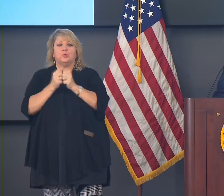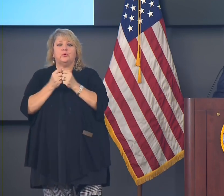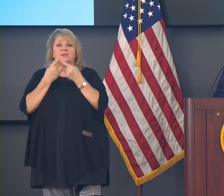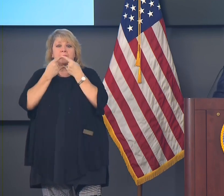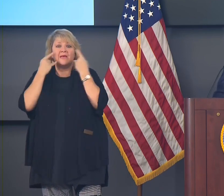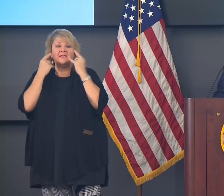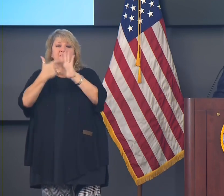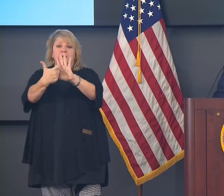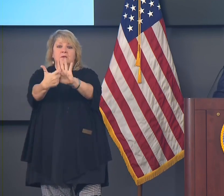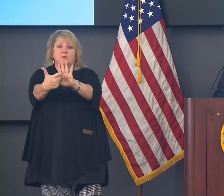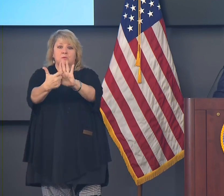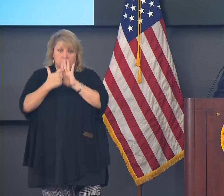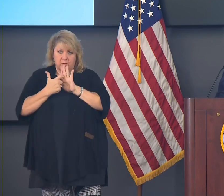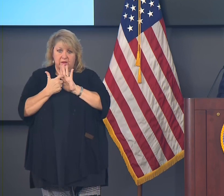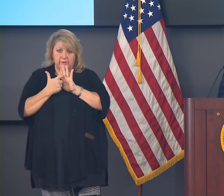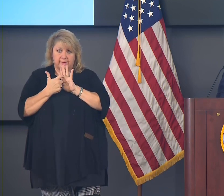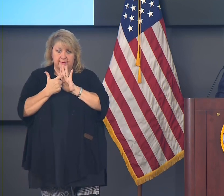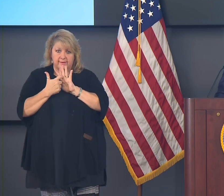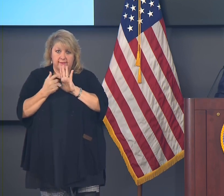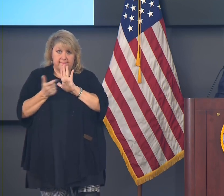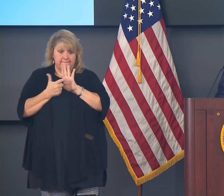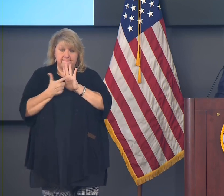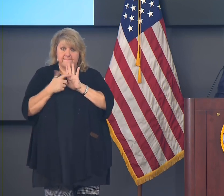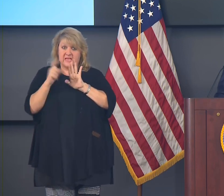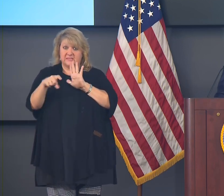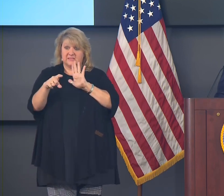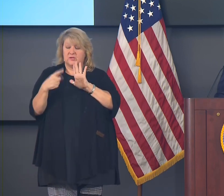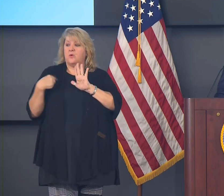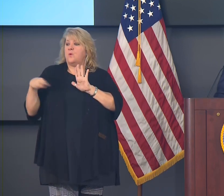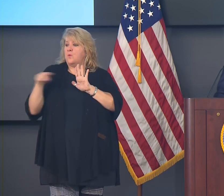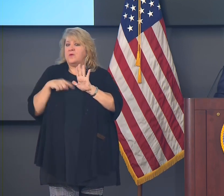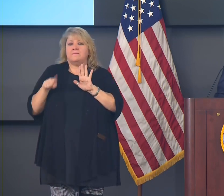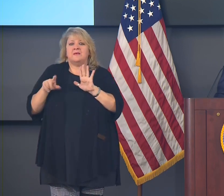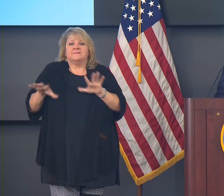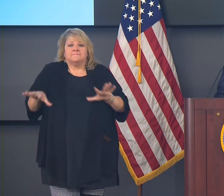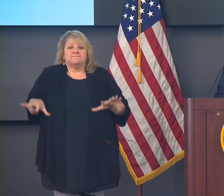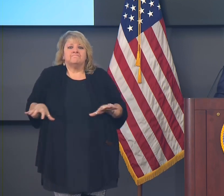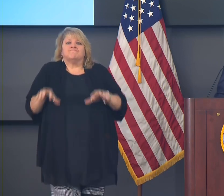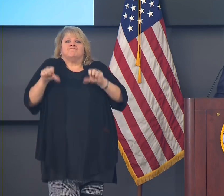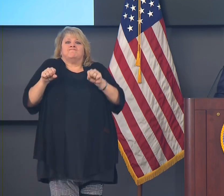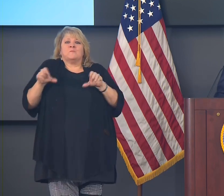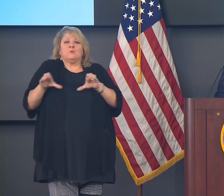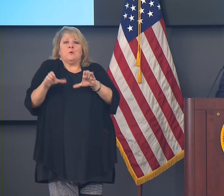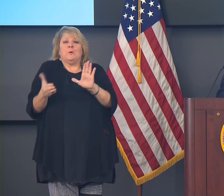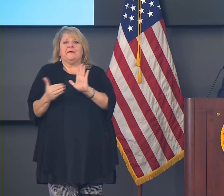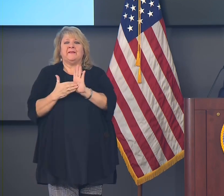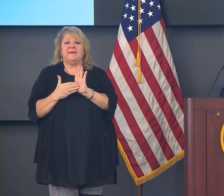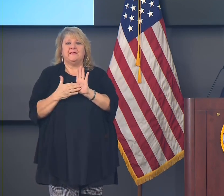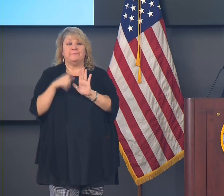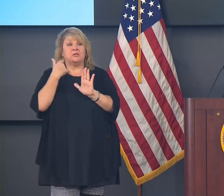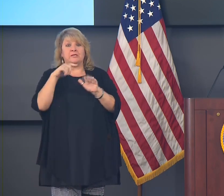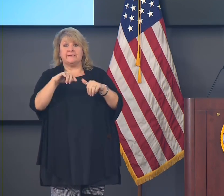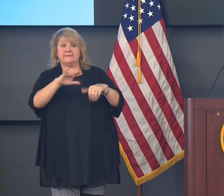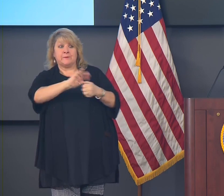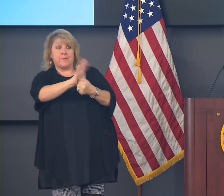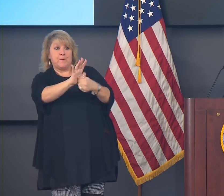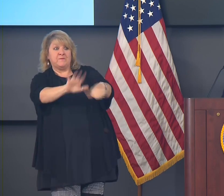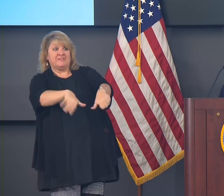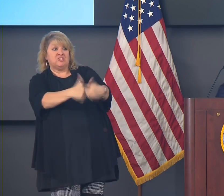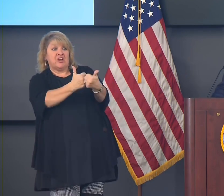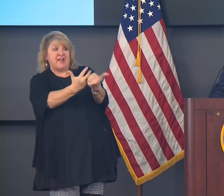mandate. So it's time for us to rise to the occasion once again to meet the challenge that is before us.